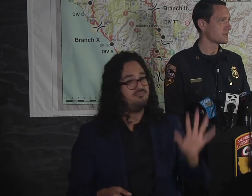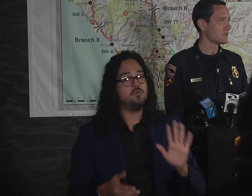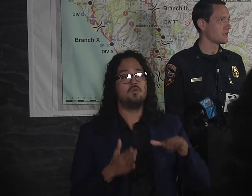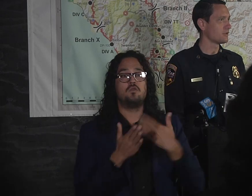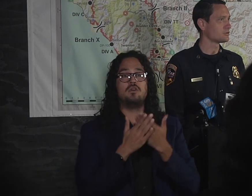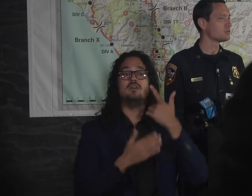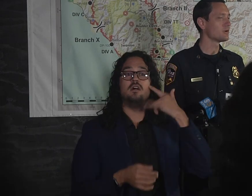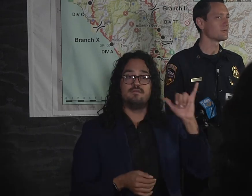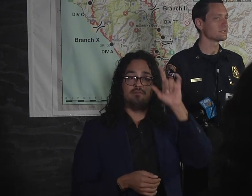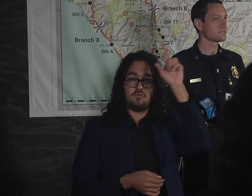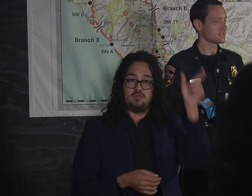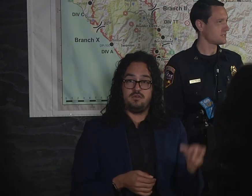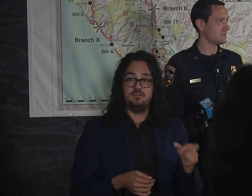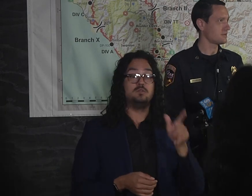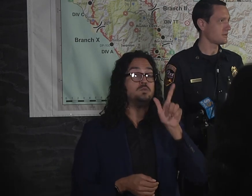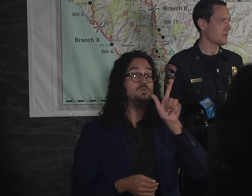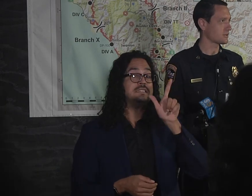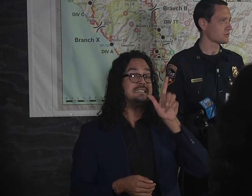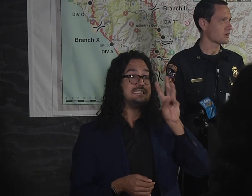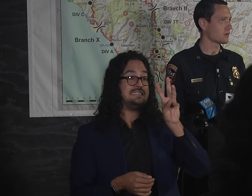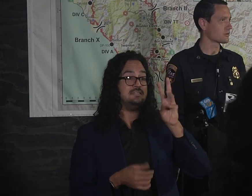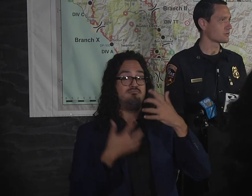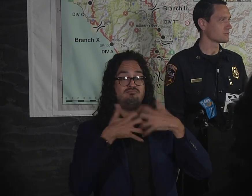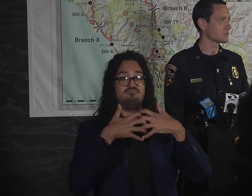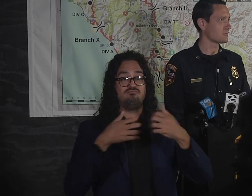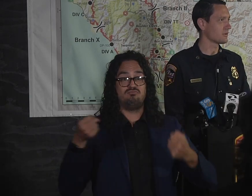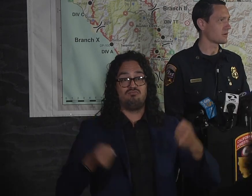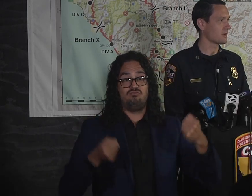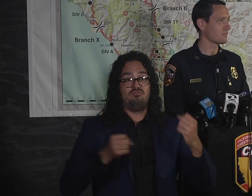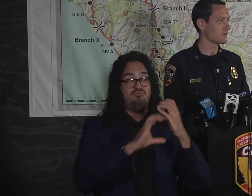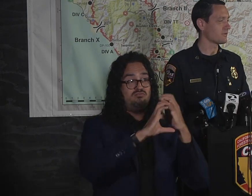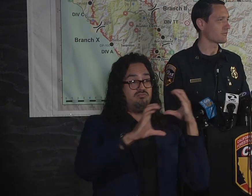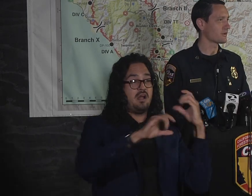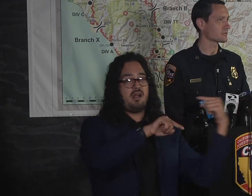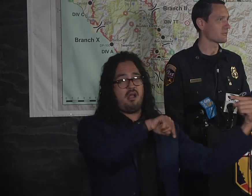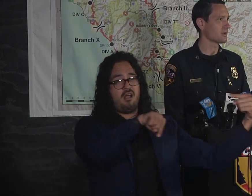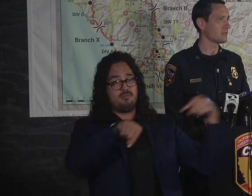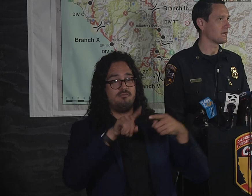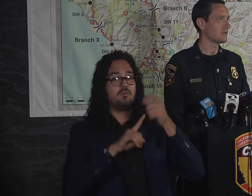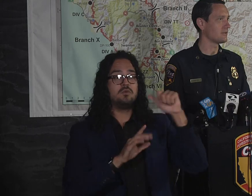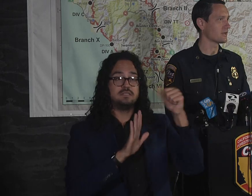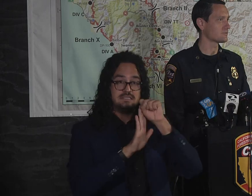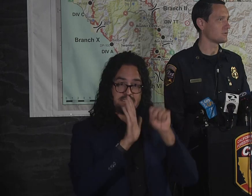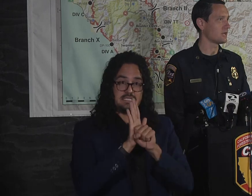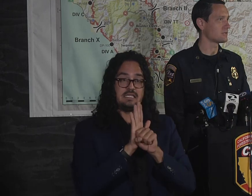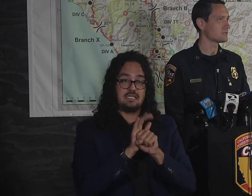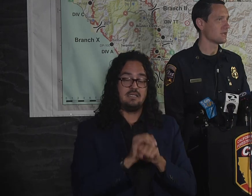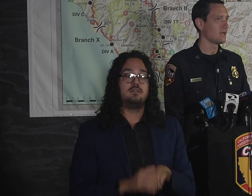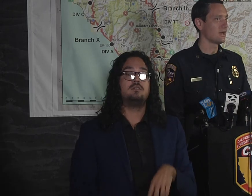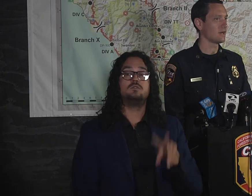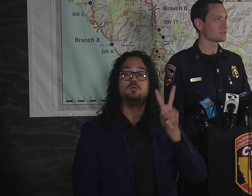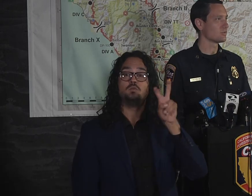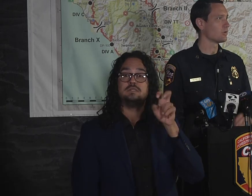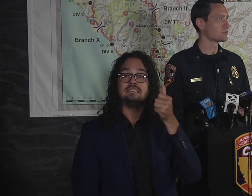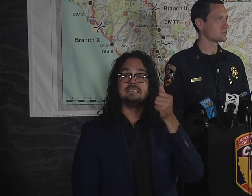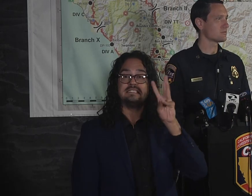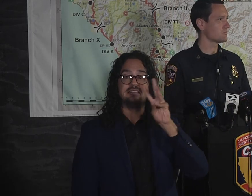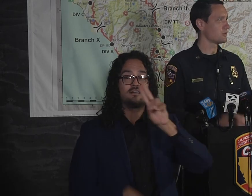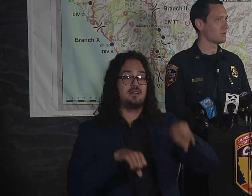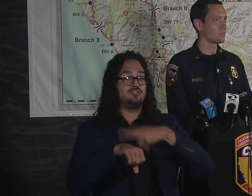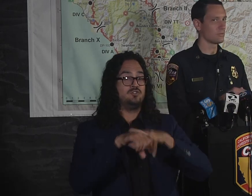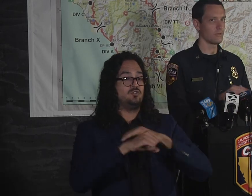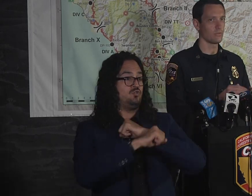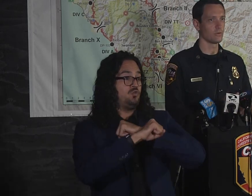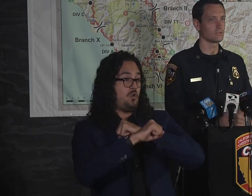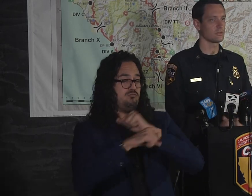states. Another 216 National Guard crews or firefighters coming online in the next few days. So those